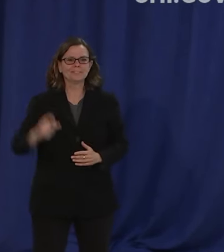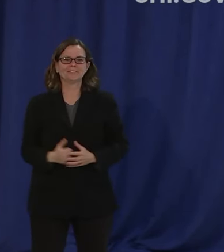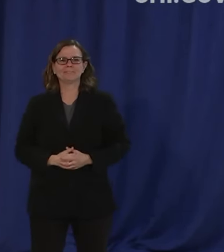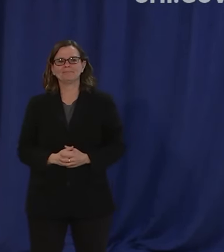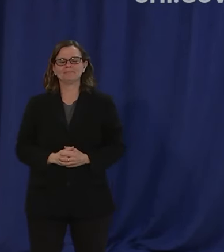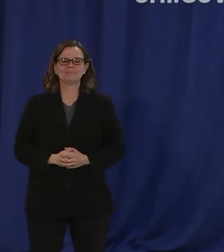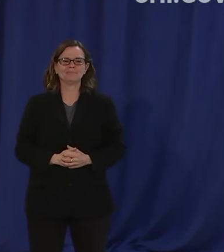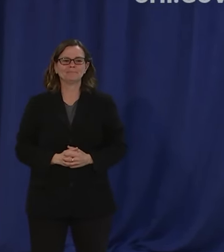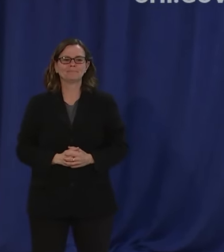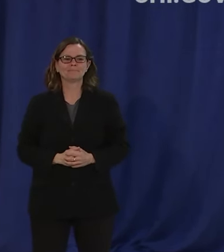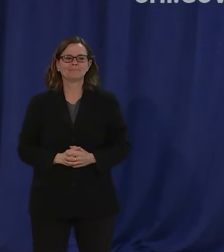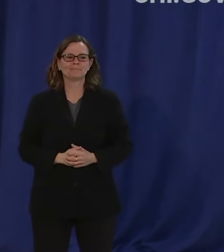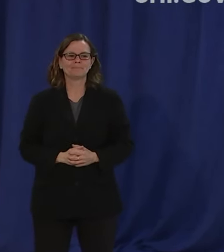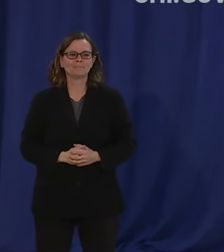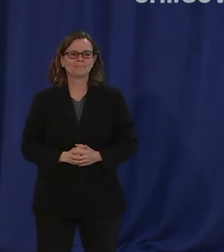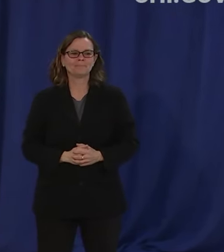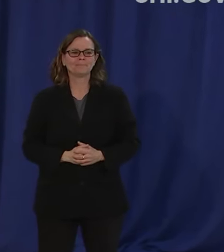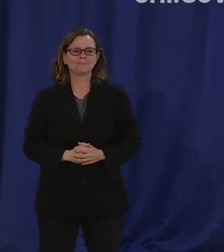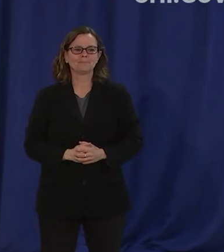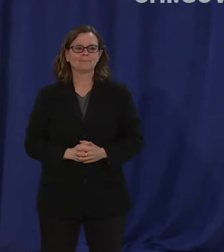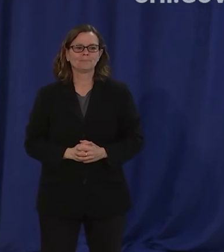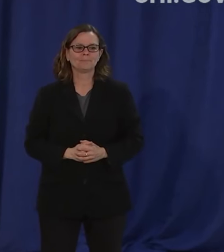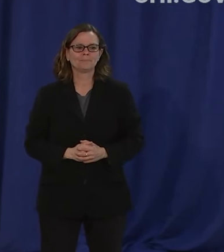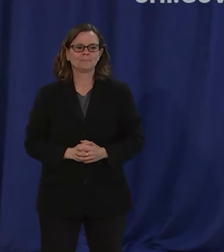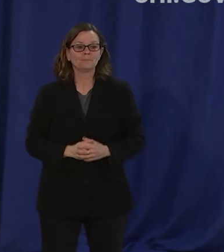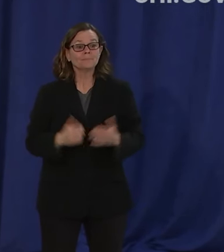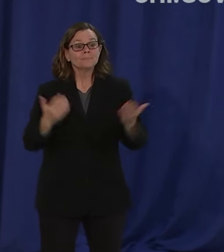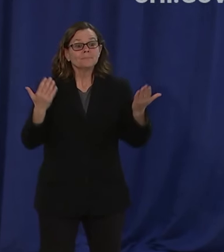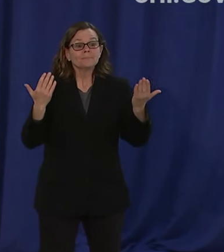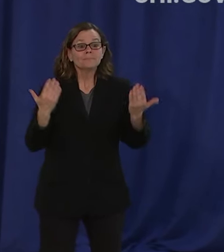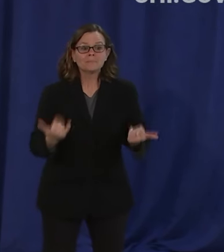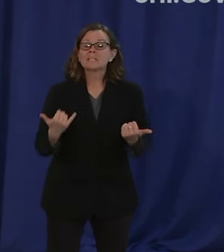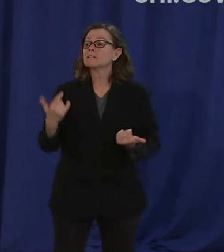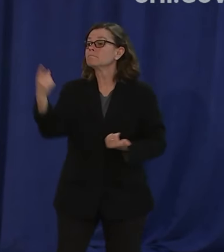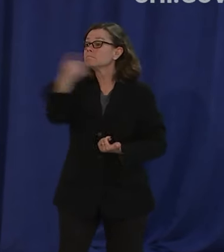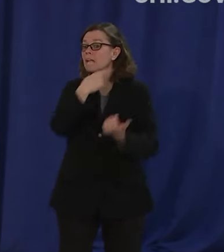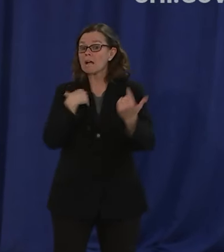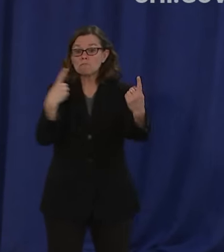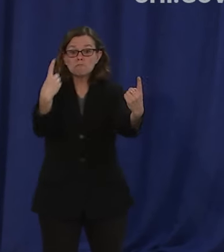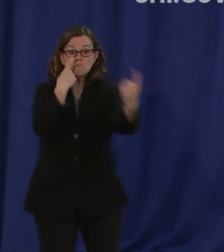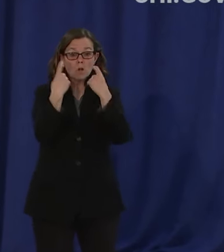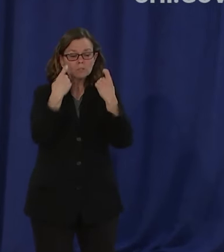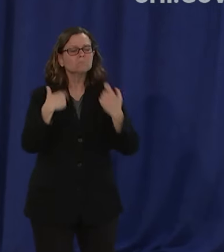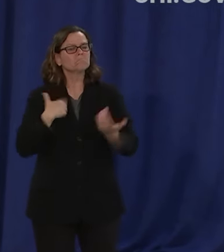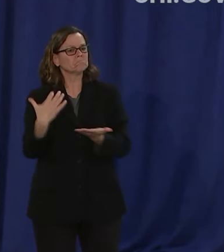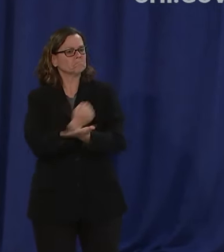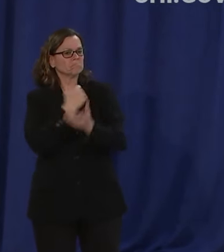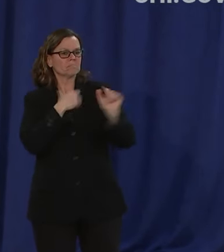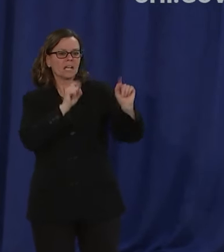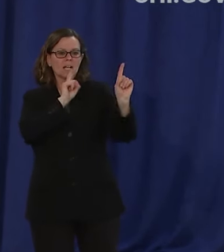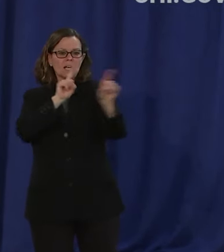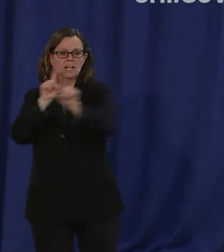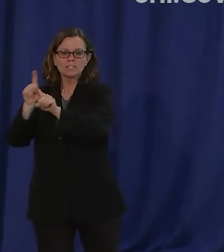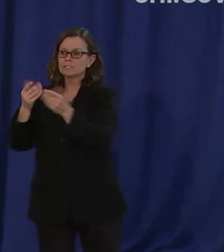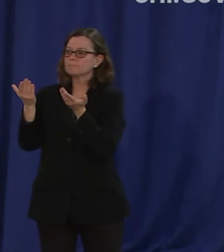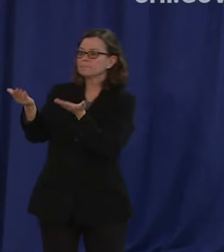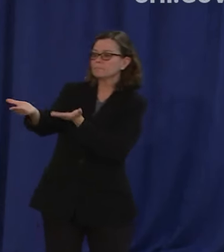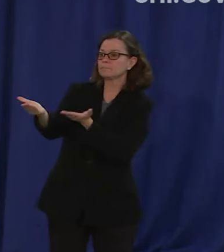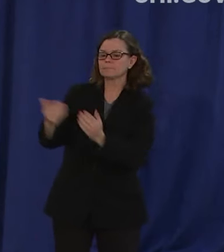and at this time I'm happy to take a question welcome back Dana thank you good to be back